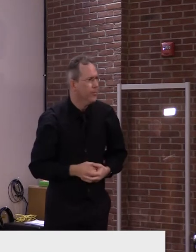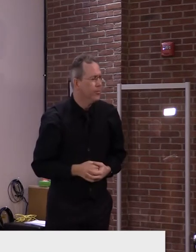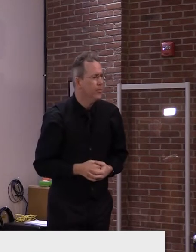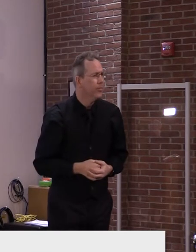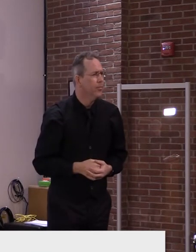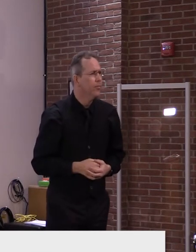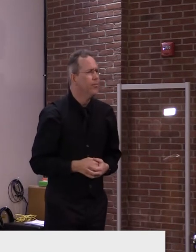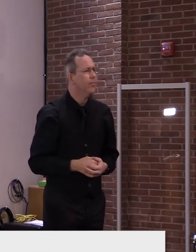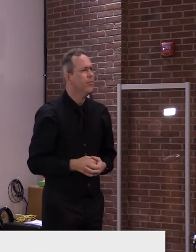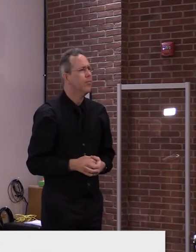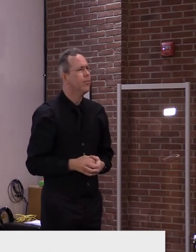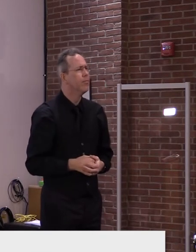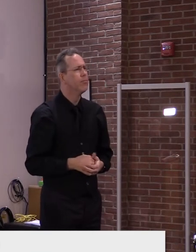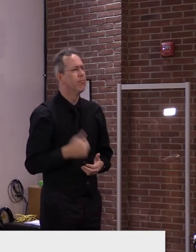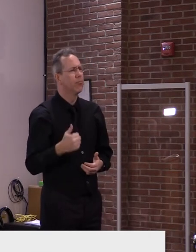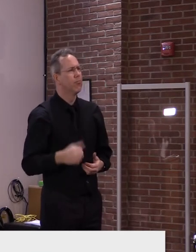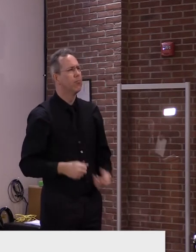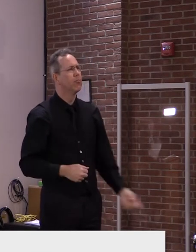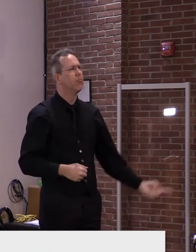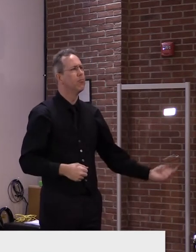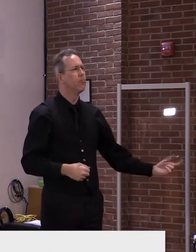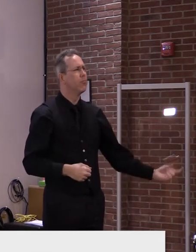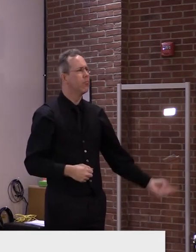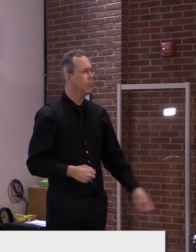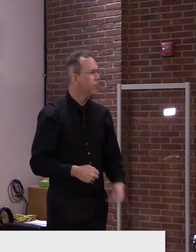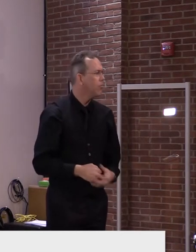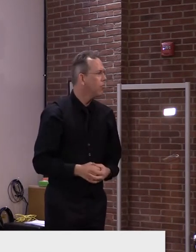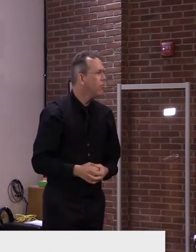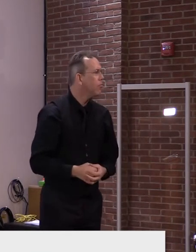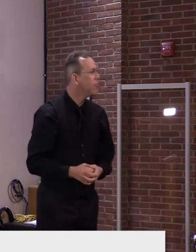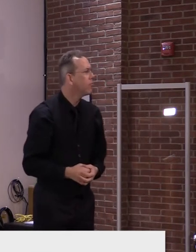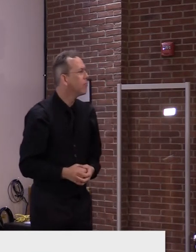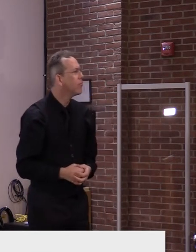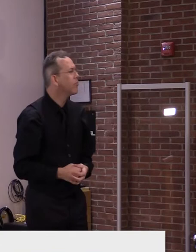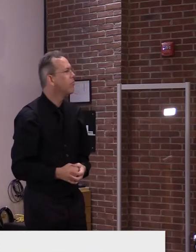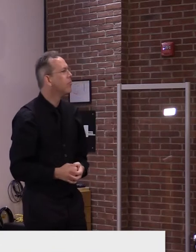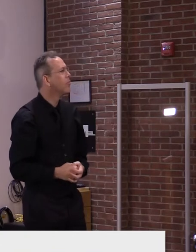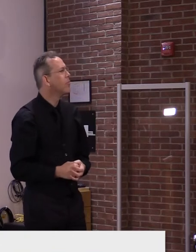Thank you. very much. Karen B.K. Digger.